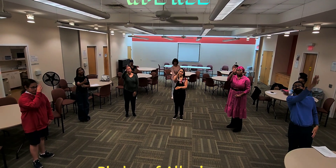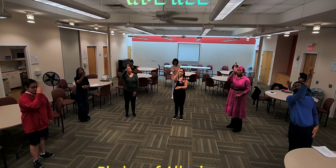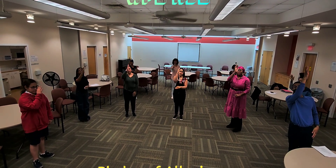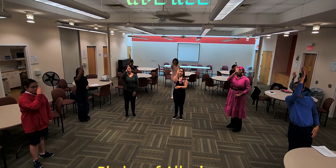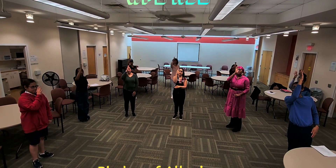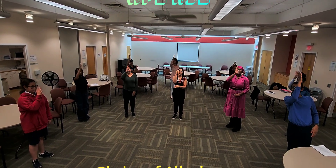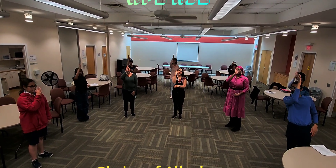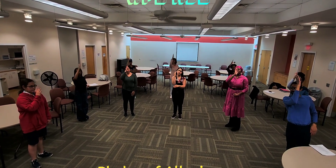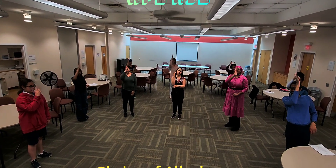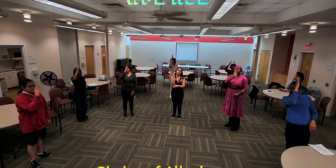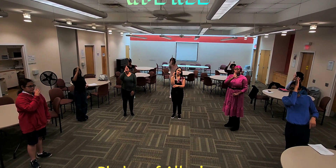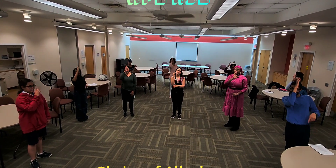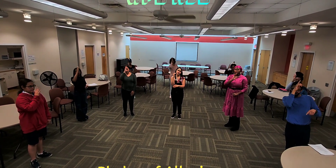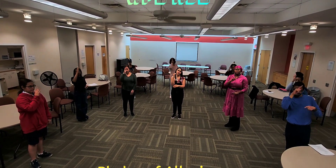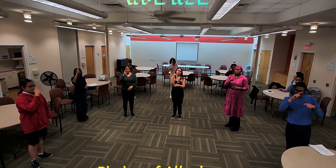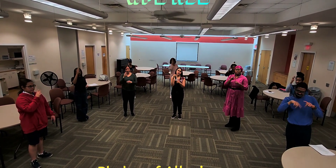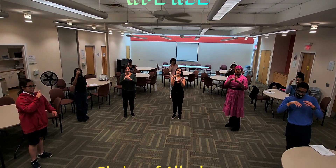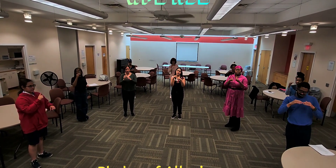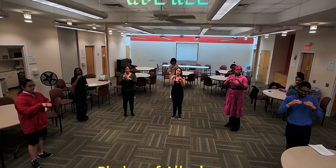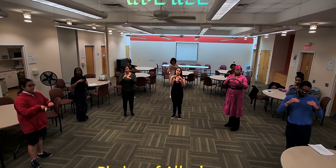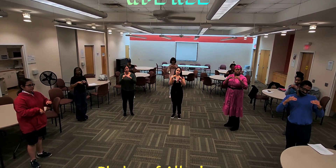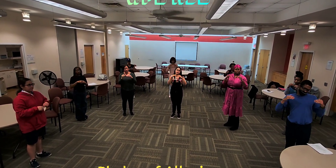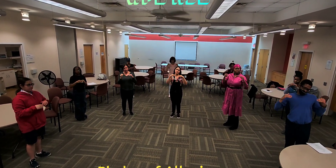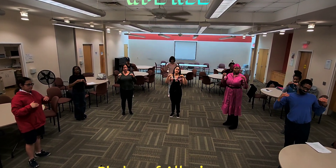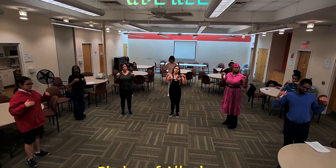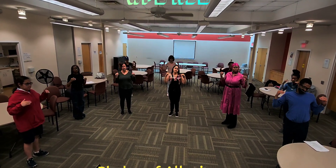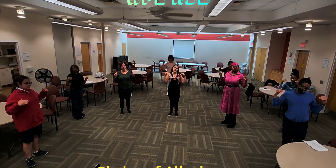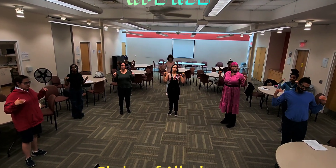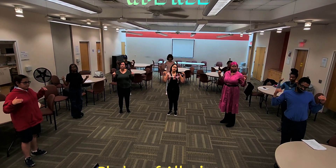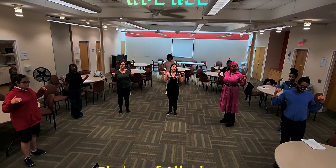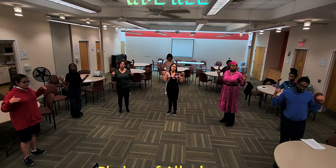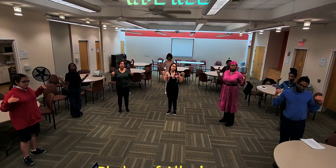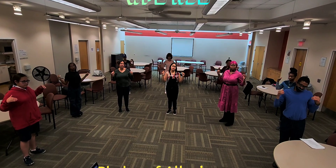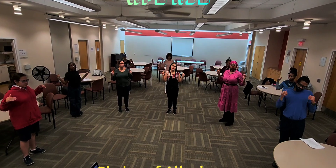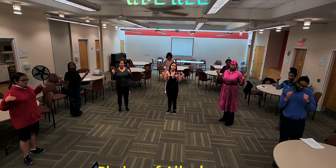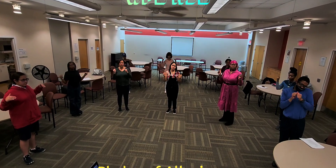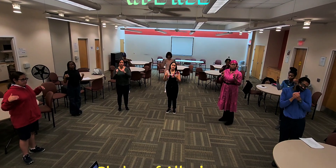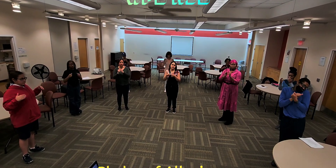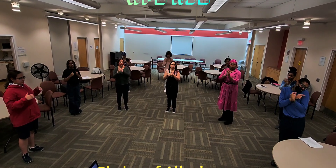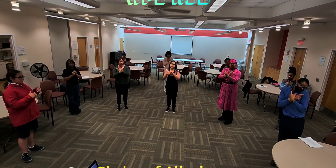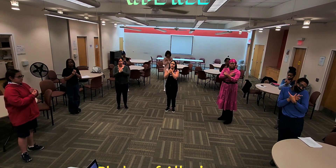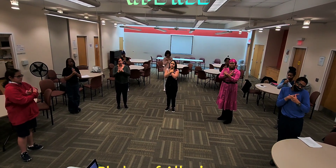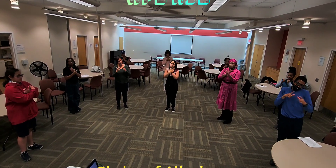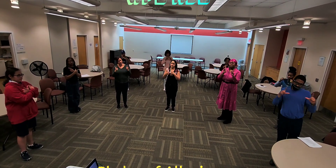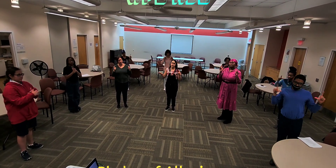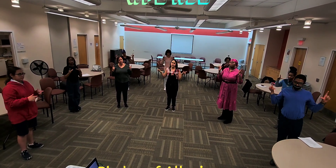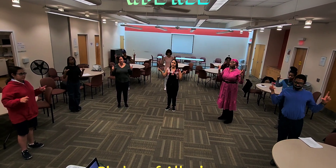God I am living with liberty